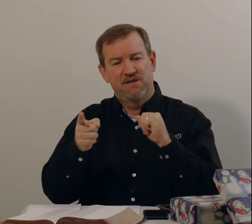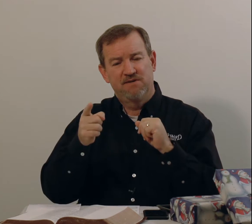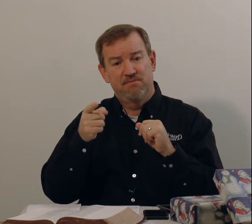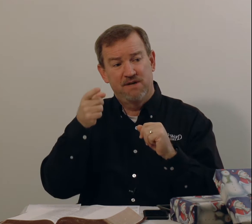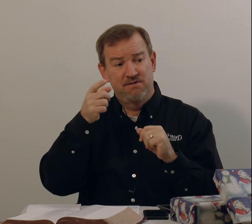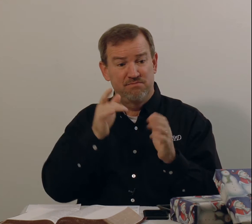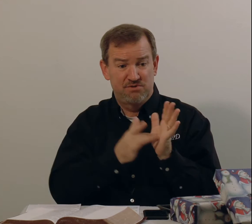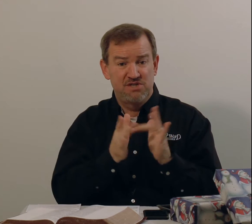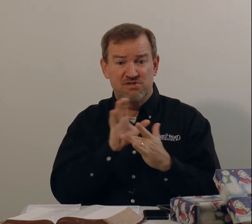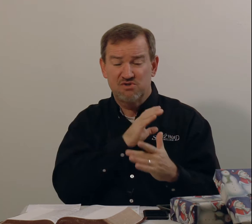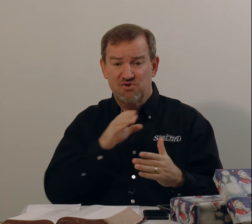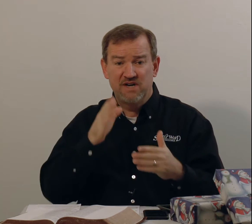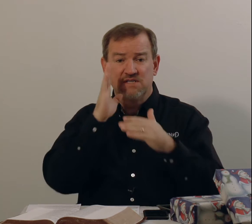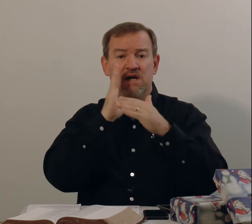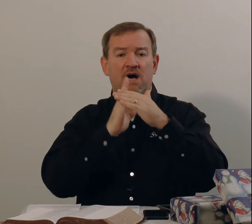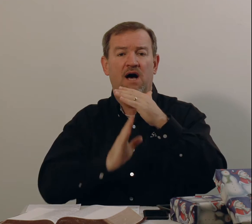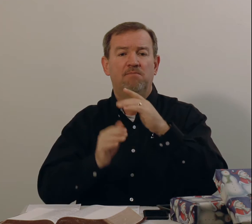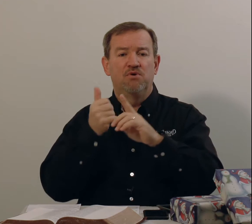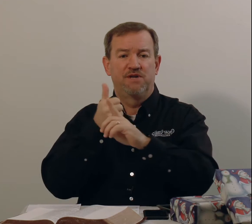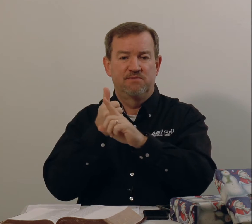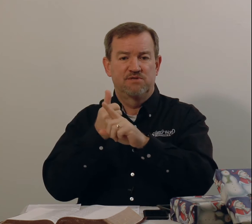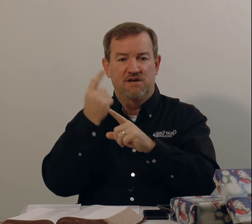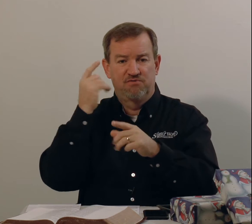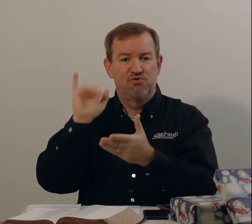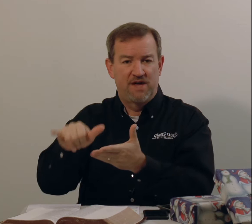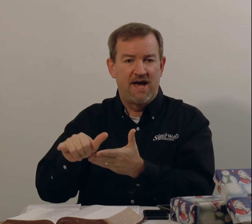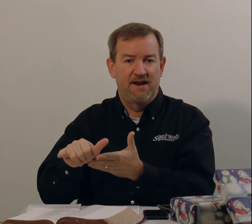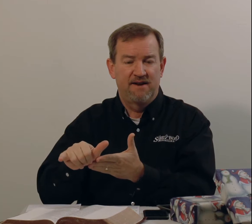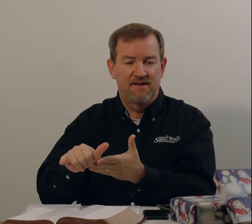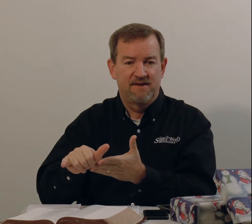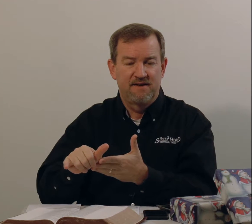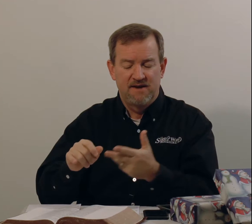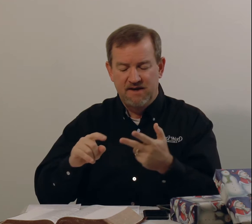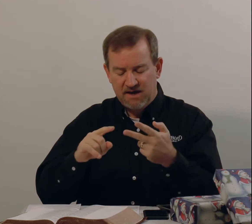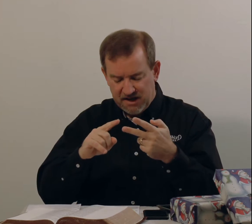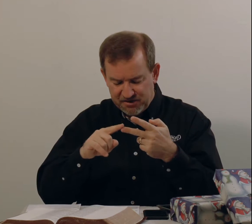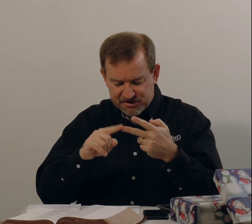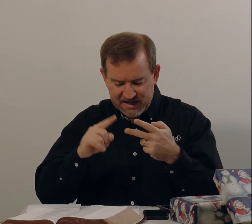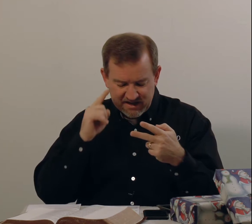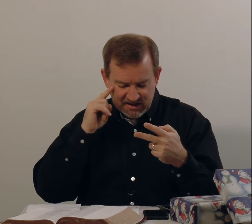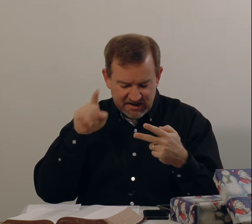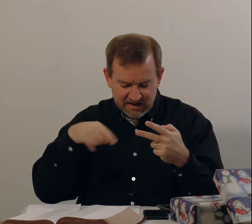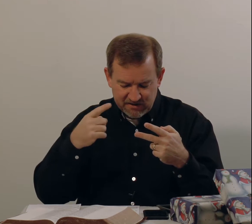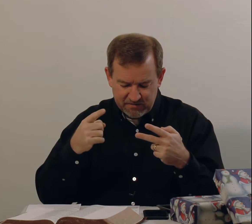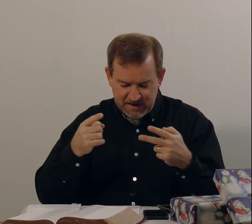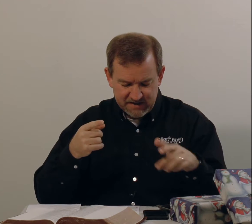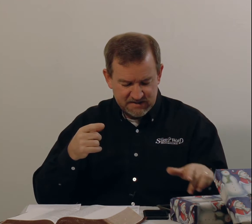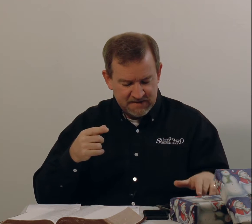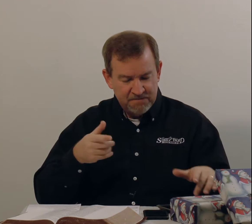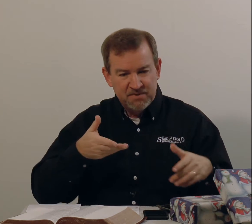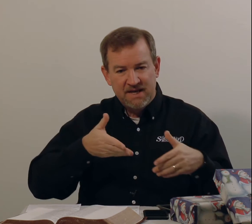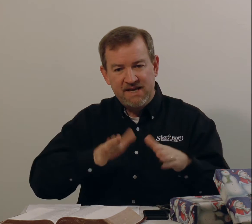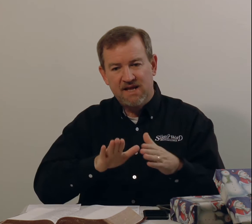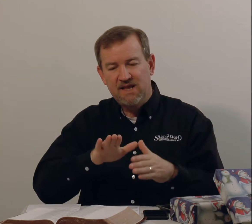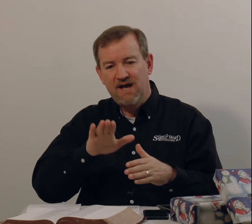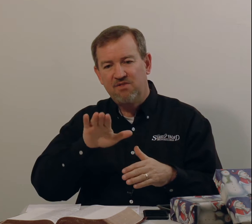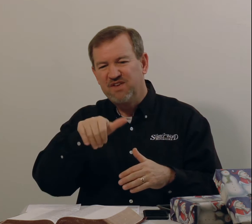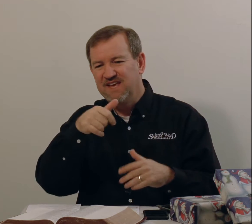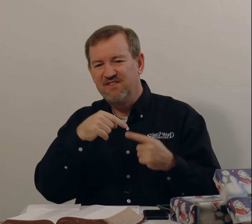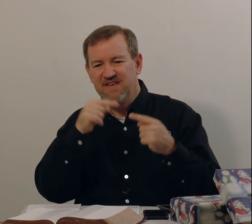him and Jesus Christ humbled himself to that. Uh, the second thing I thought about is he allowed the, the